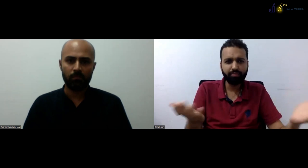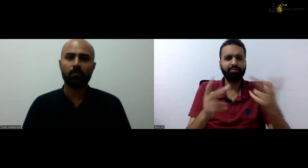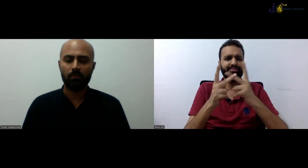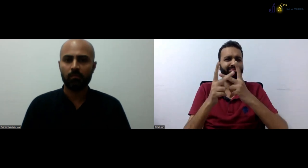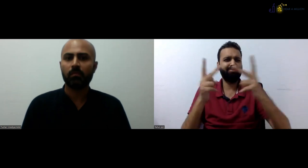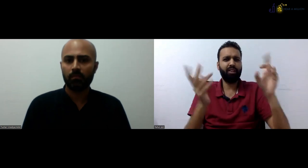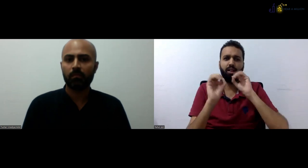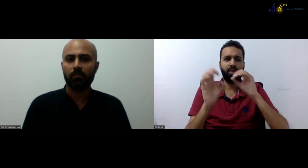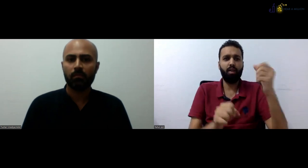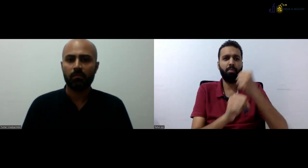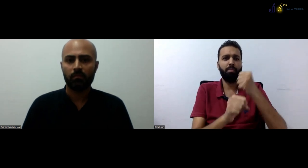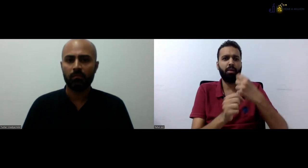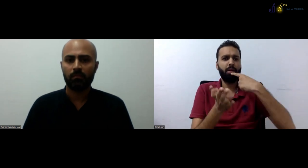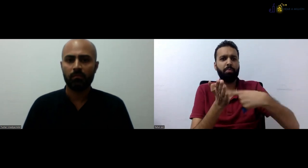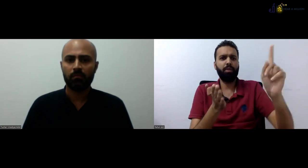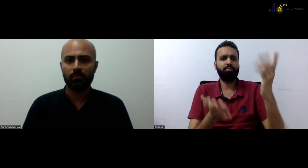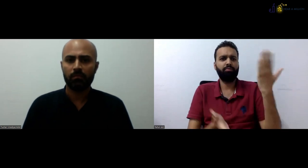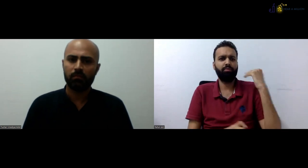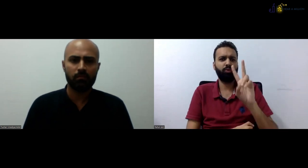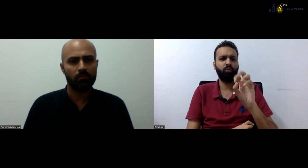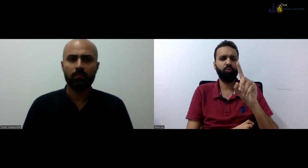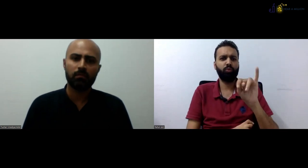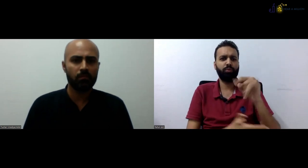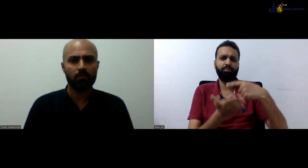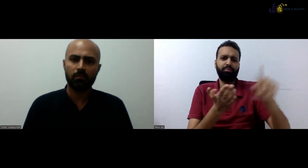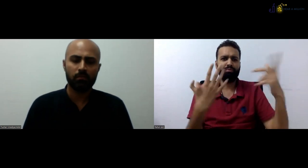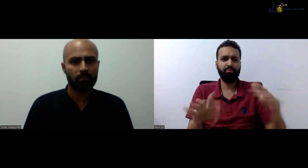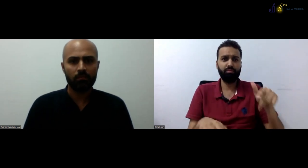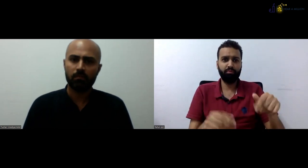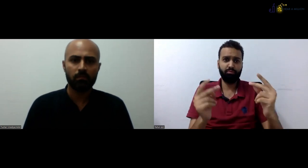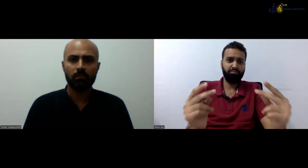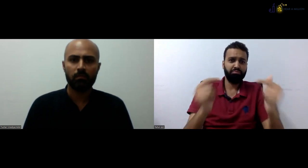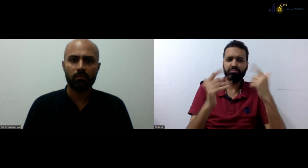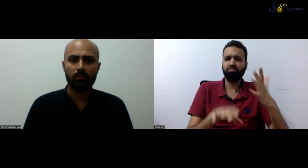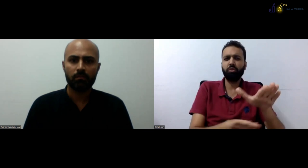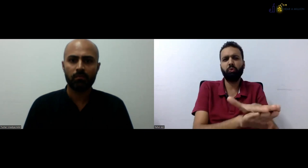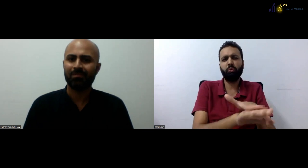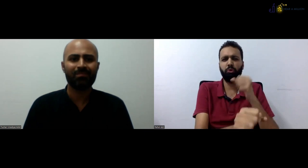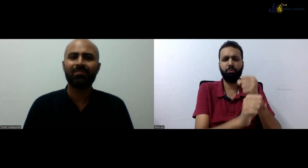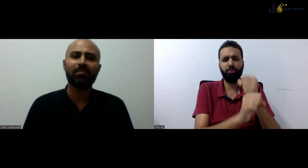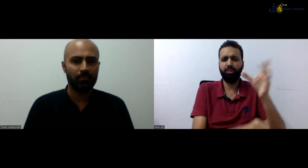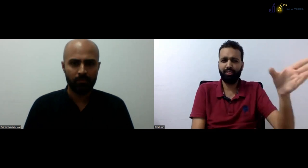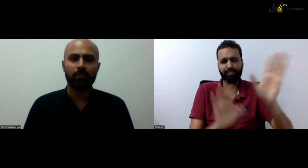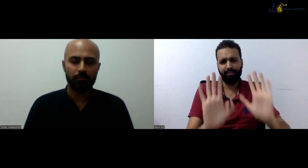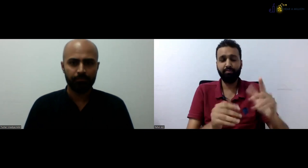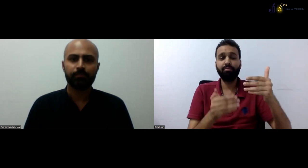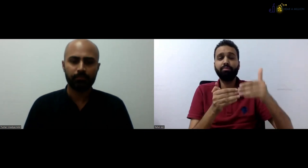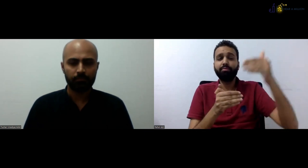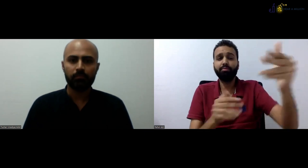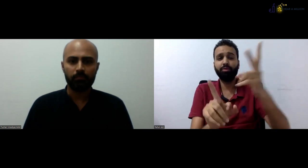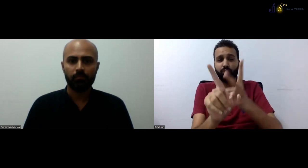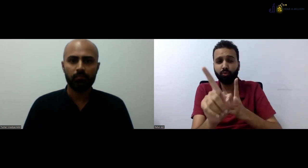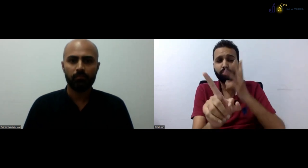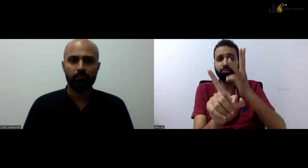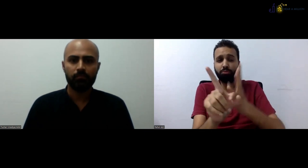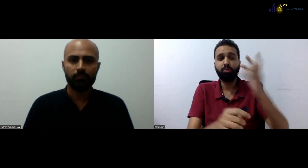education, be it public, you know, communication systems or wherever it is. 2016, we have the RPWD Act, but we know